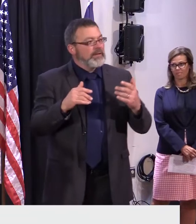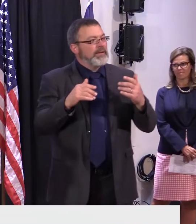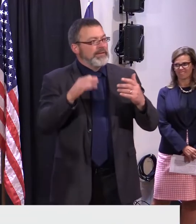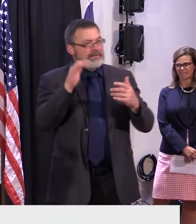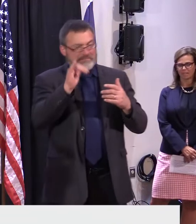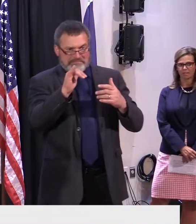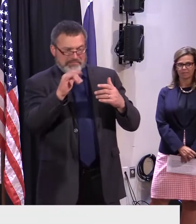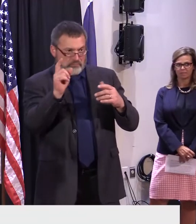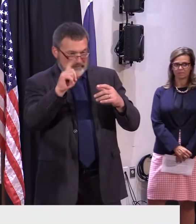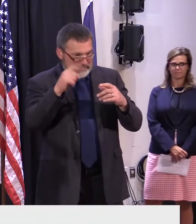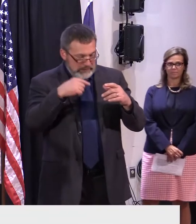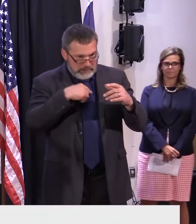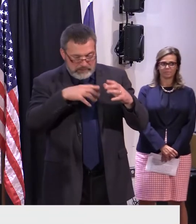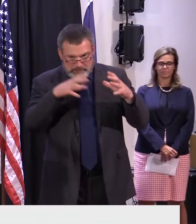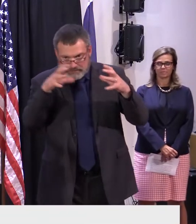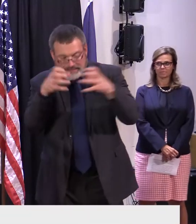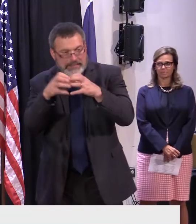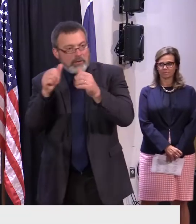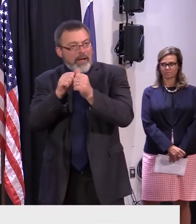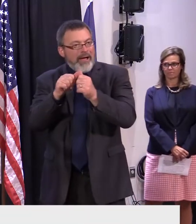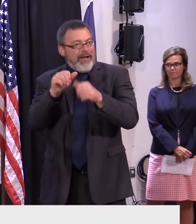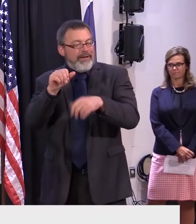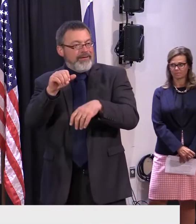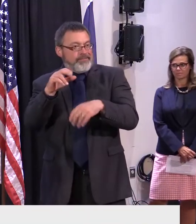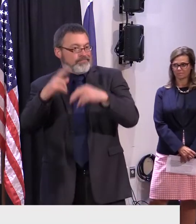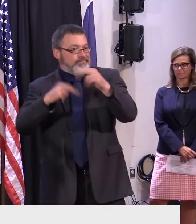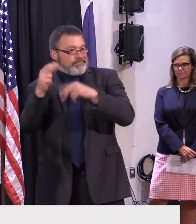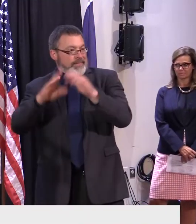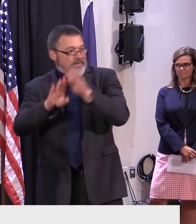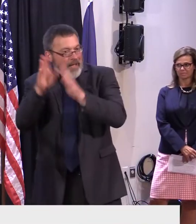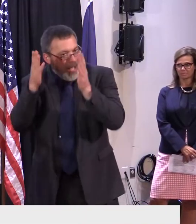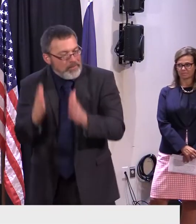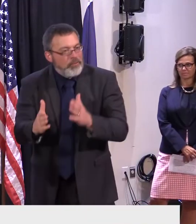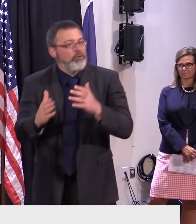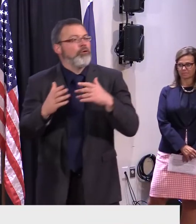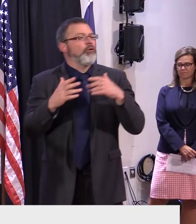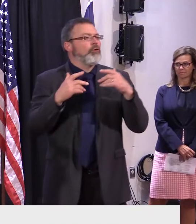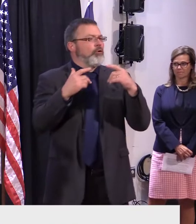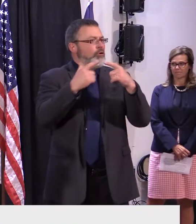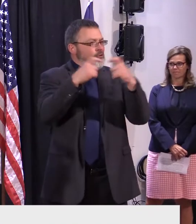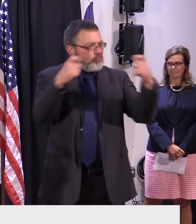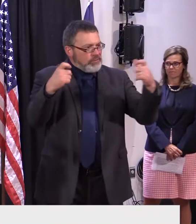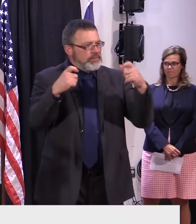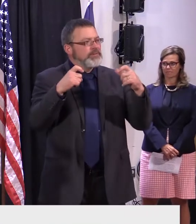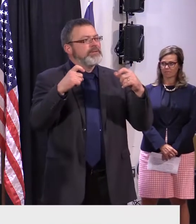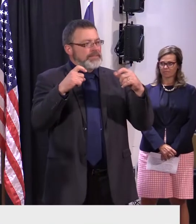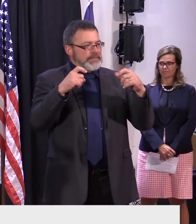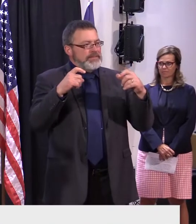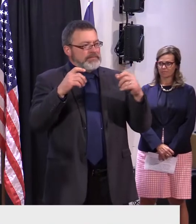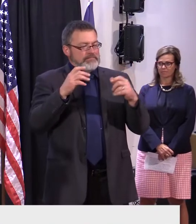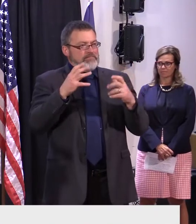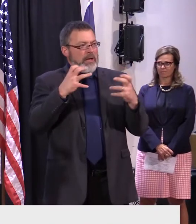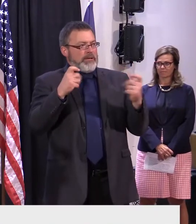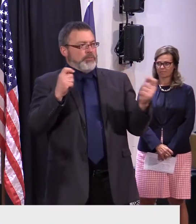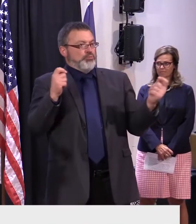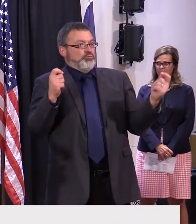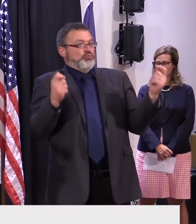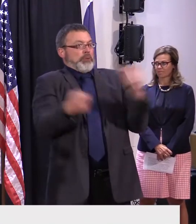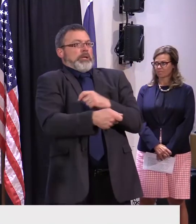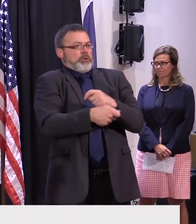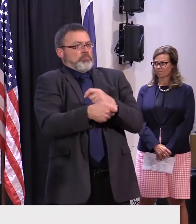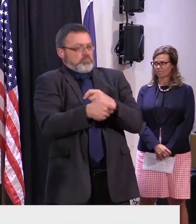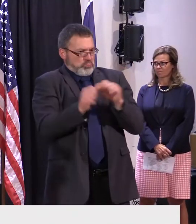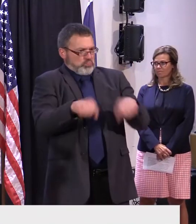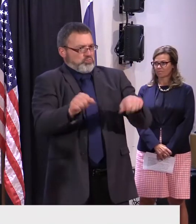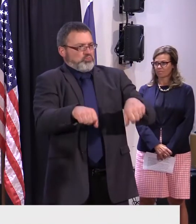keep it as flexible as possible. So I think the perception has changed in some ways. And certainly,